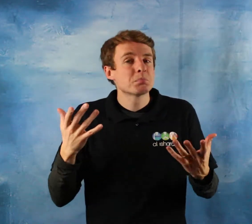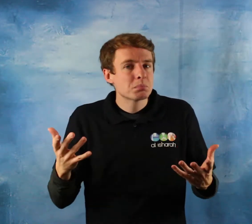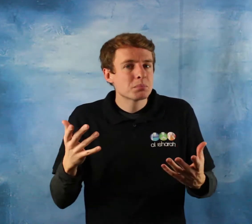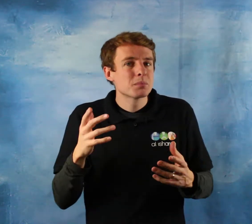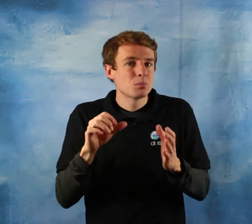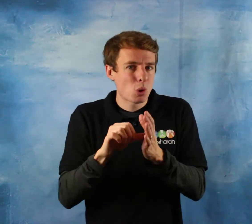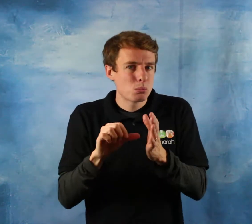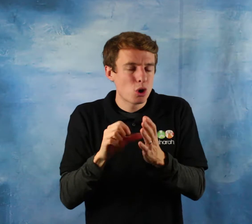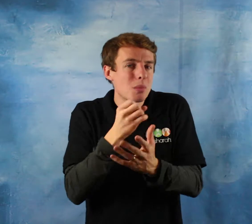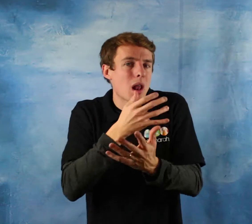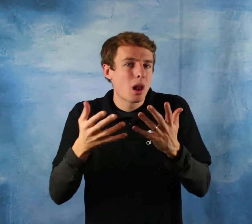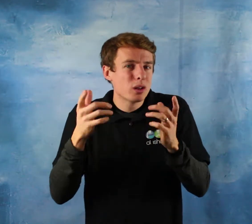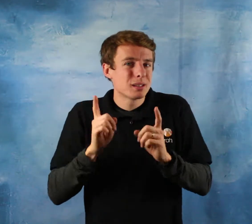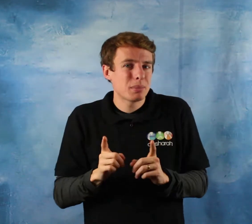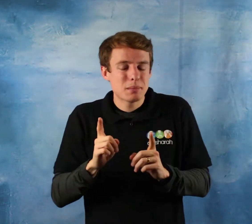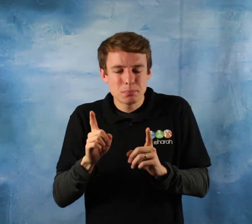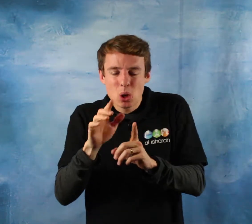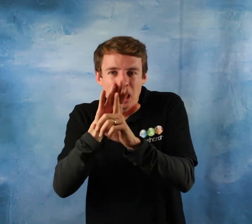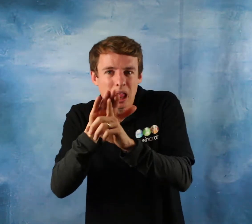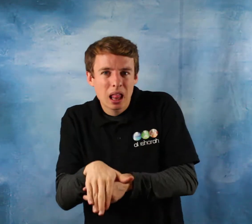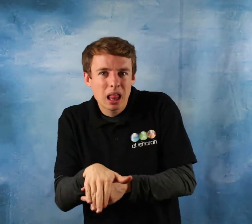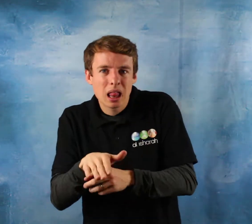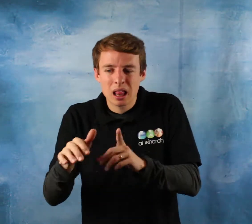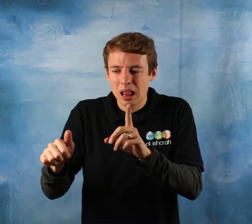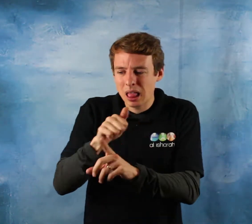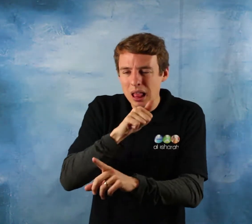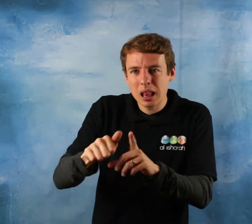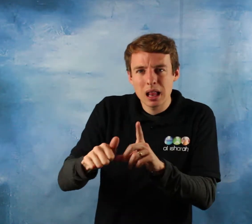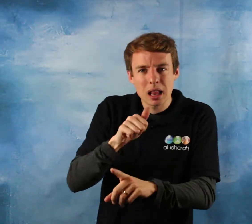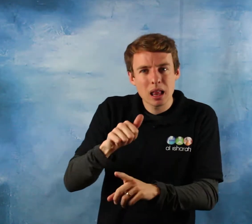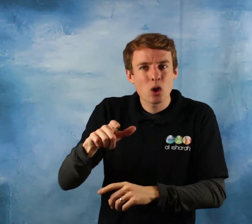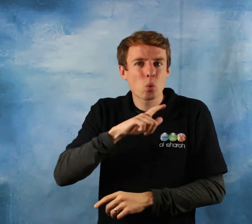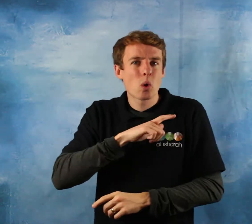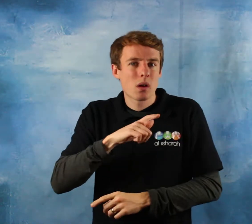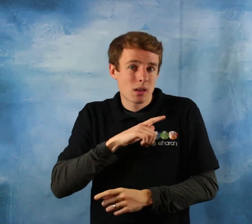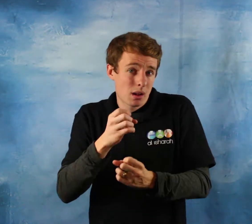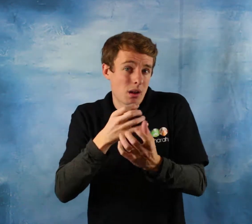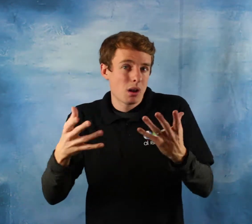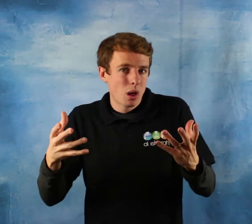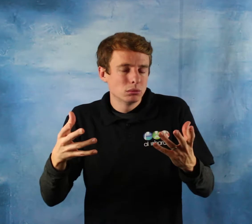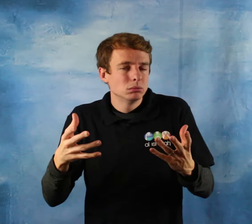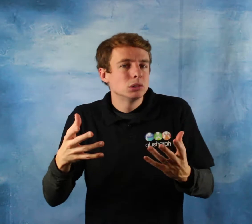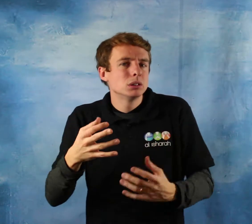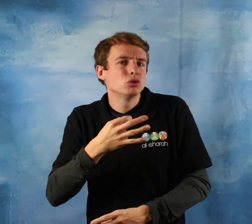exploit them and overpower them and subdue them and subjugate them to horrific